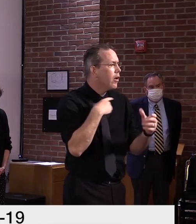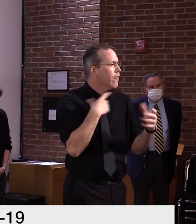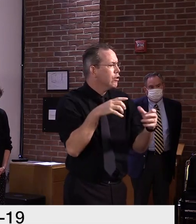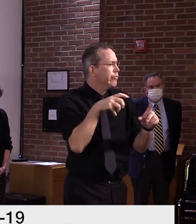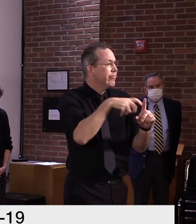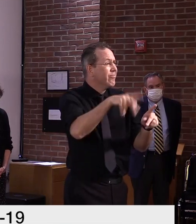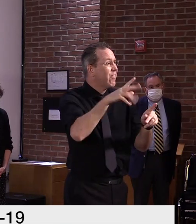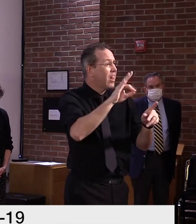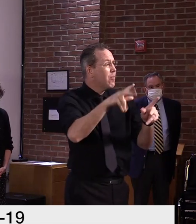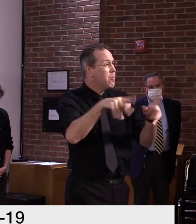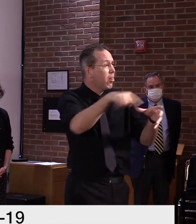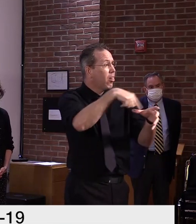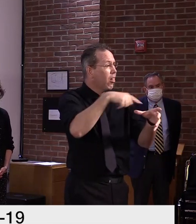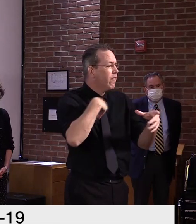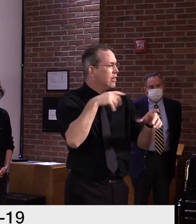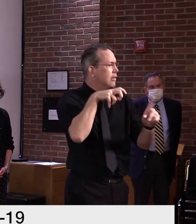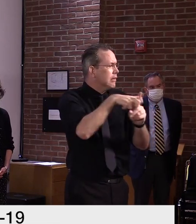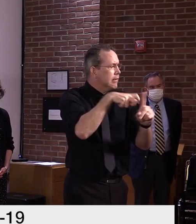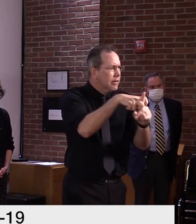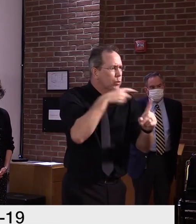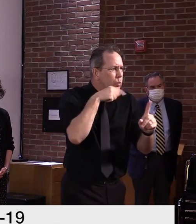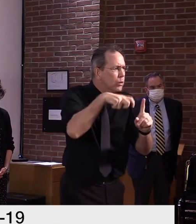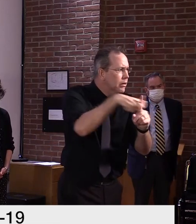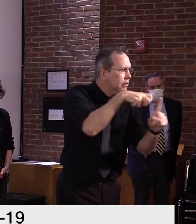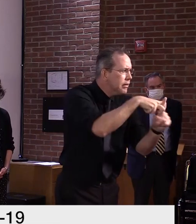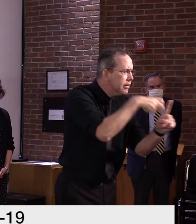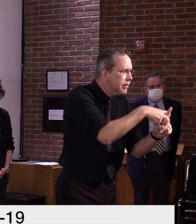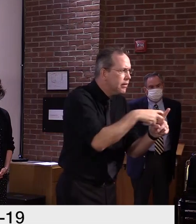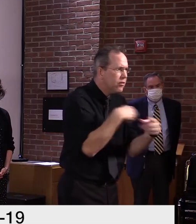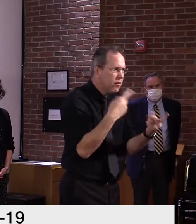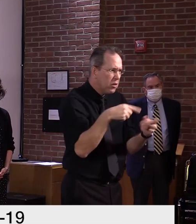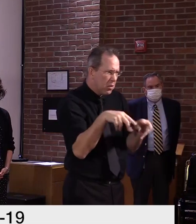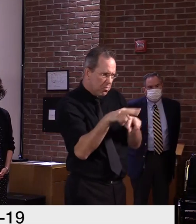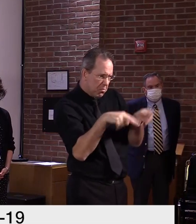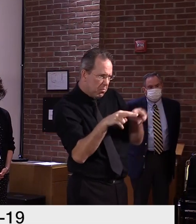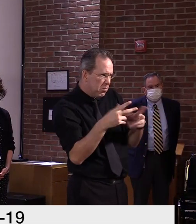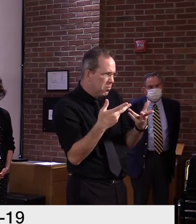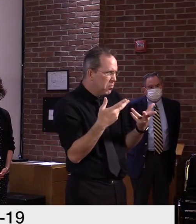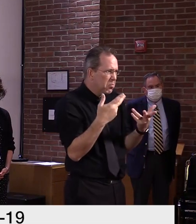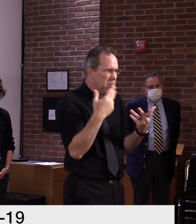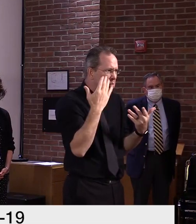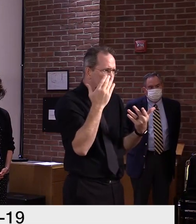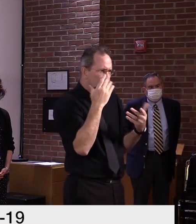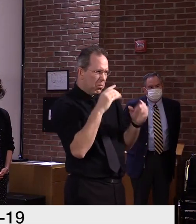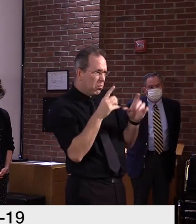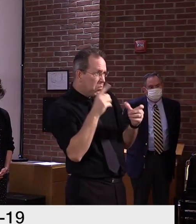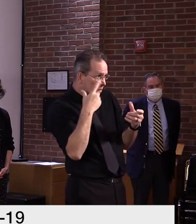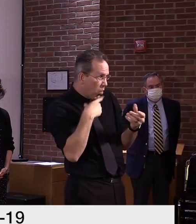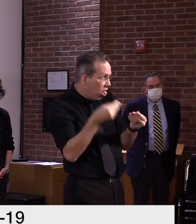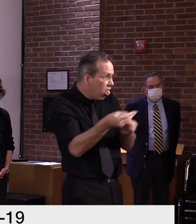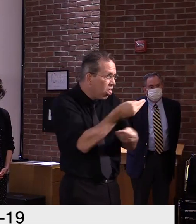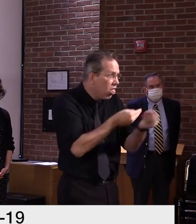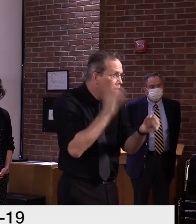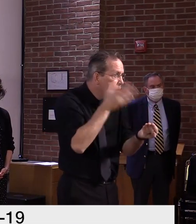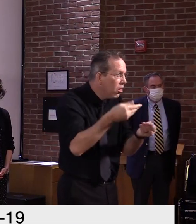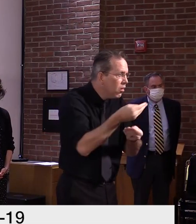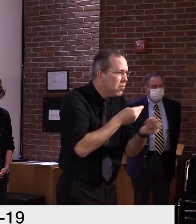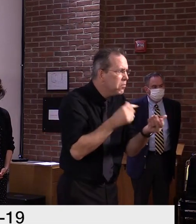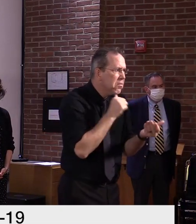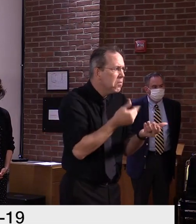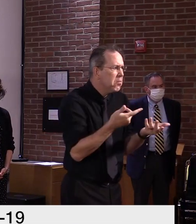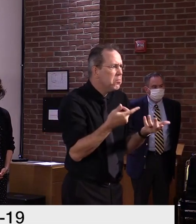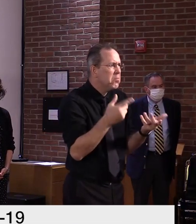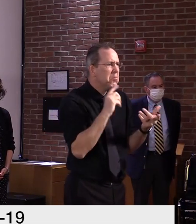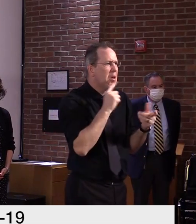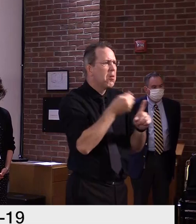far, we have not found connections that would cause us to call this an outbreak. We are learning more about antigen tests, and